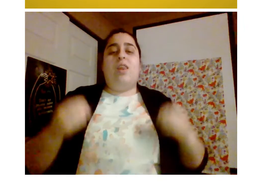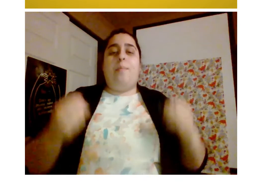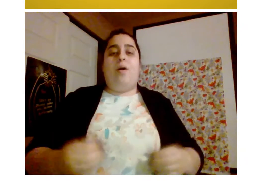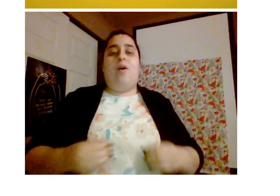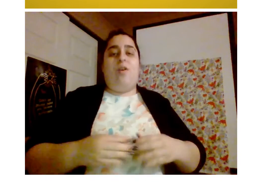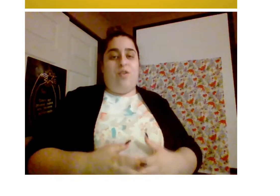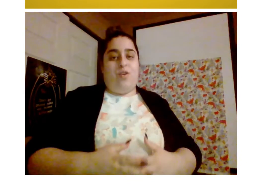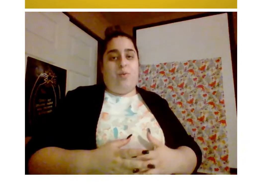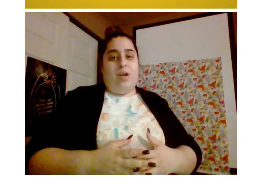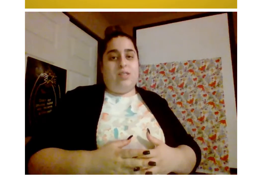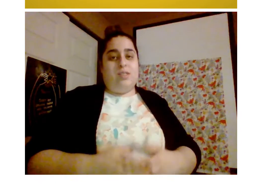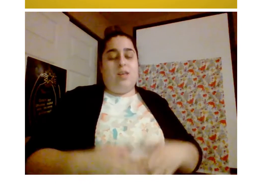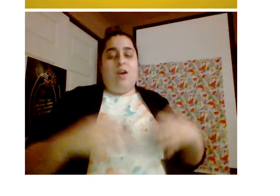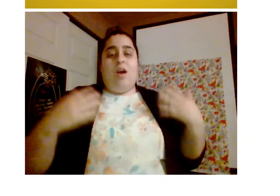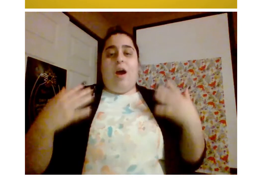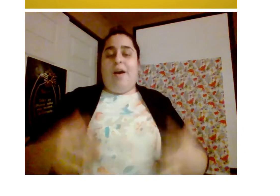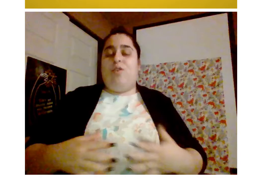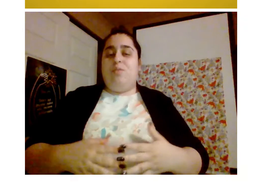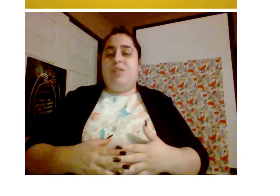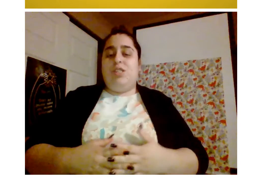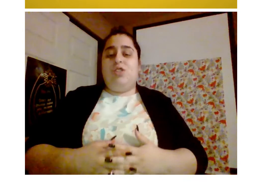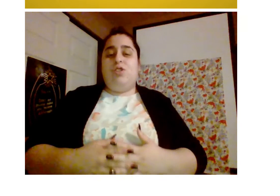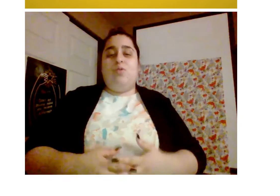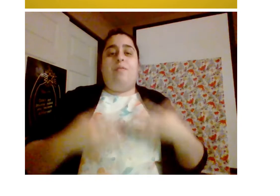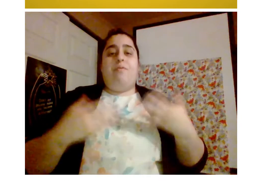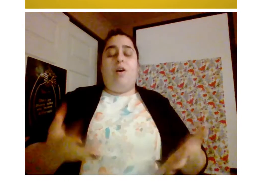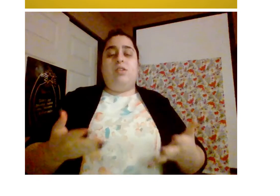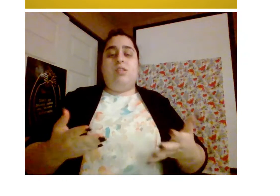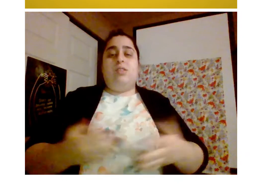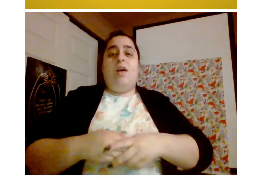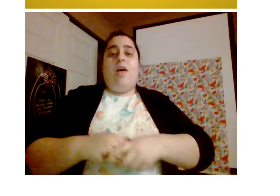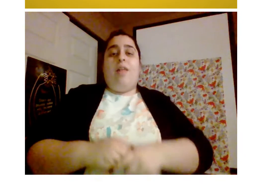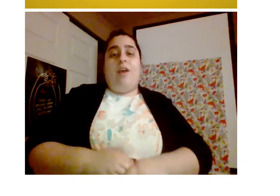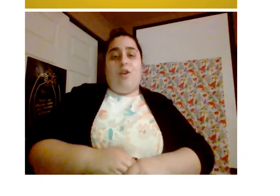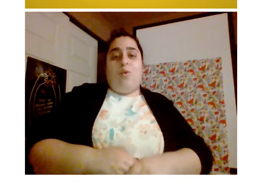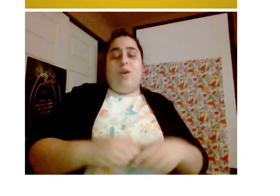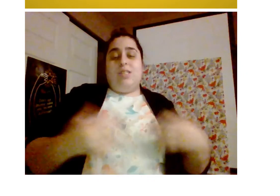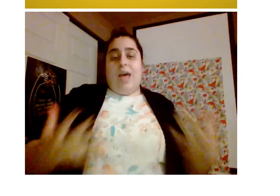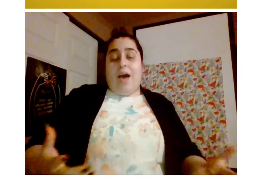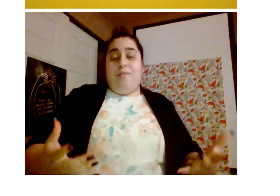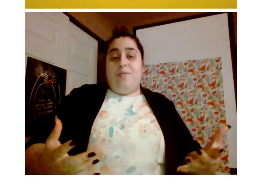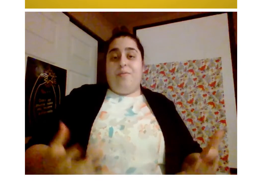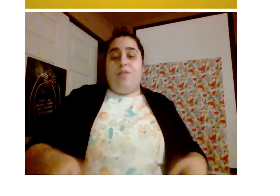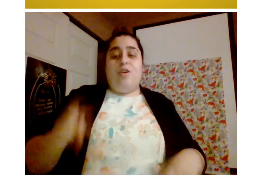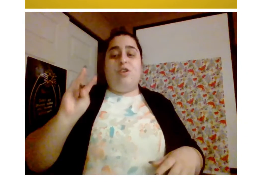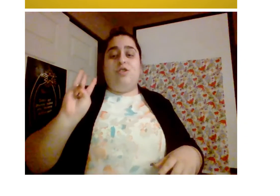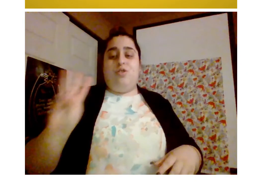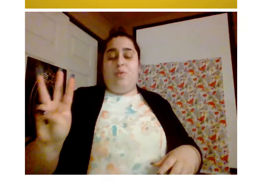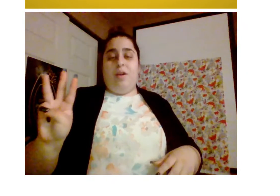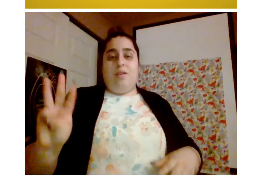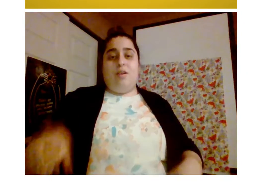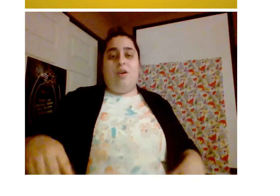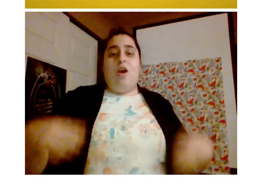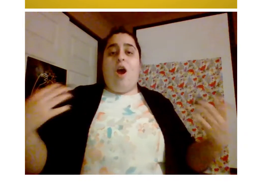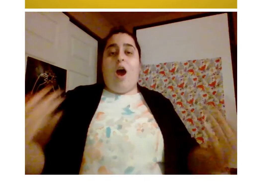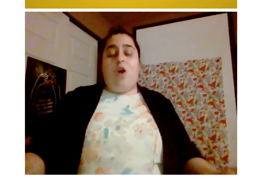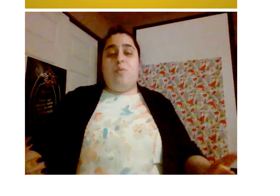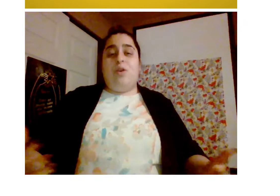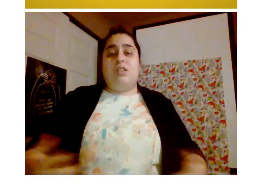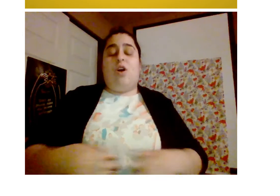talking about earthquakes. I'm going to be teaching you the faults that earthquakes have. There's three.